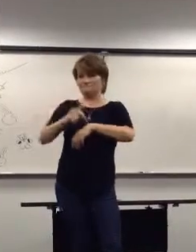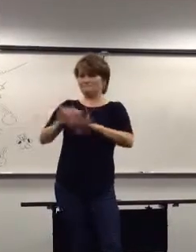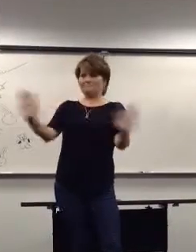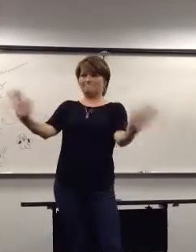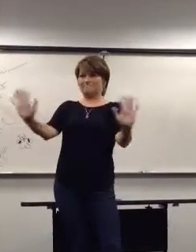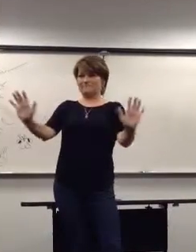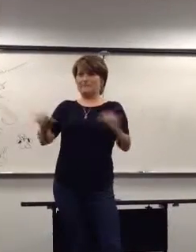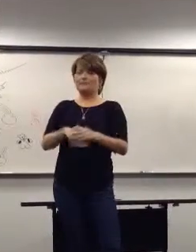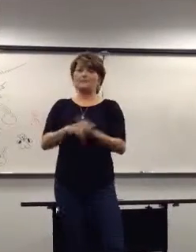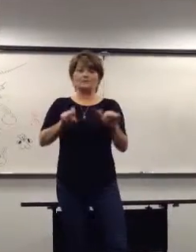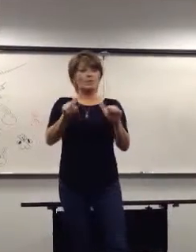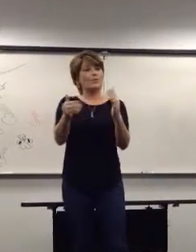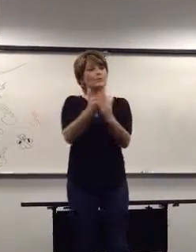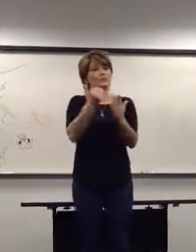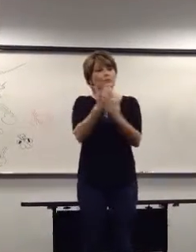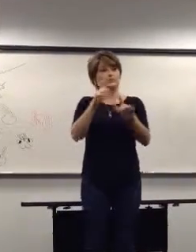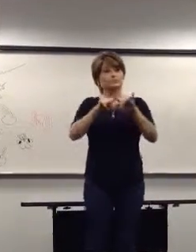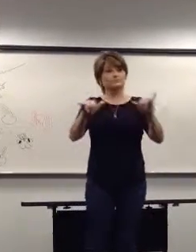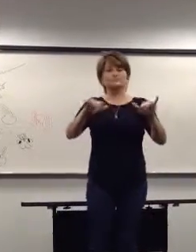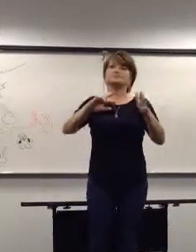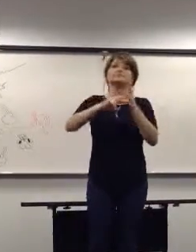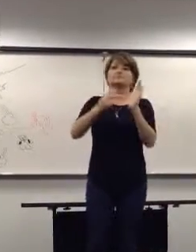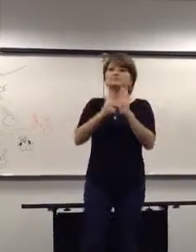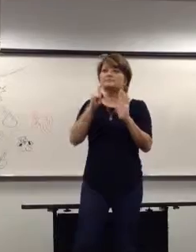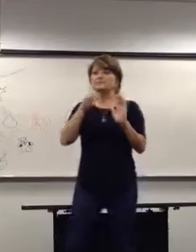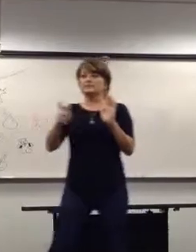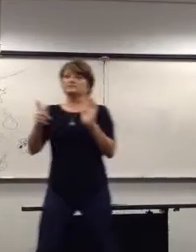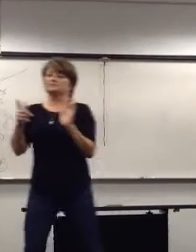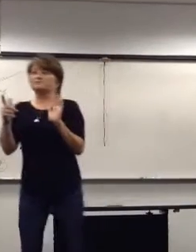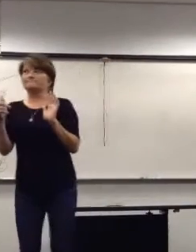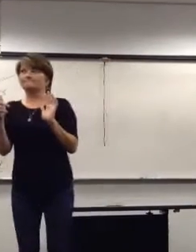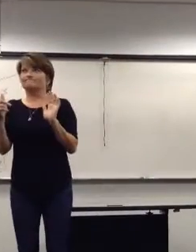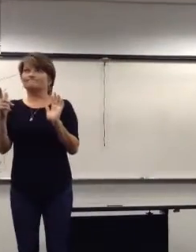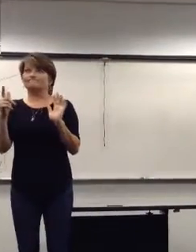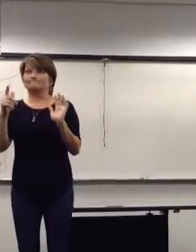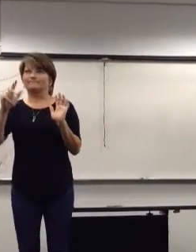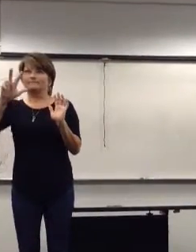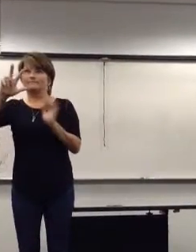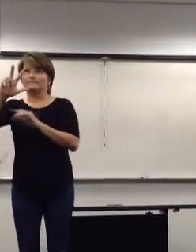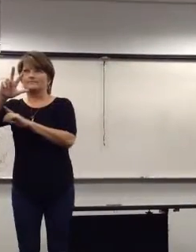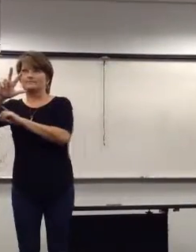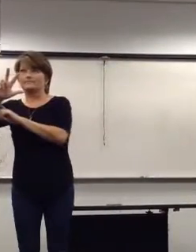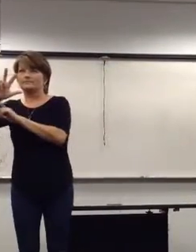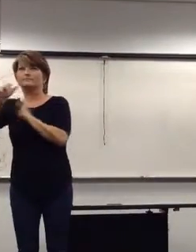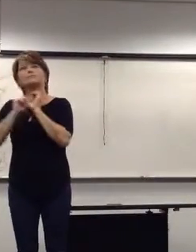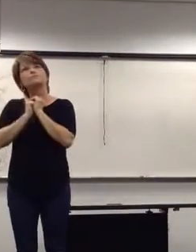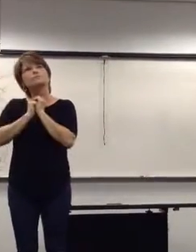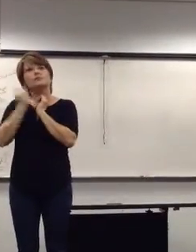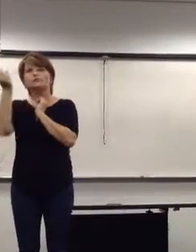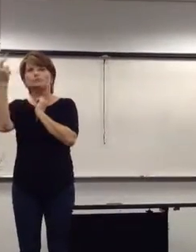Russian would hear the Russian. But that would take so long. So, the new system, well,